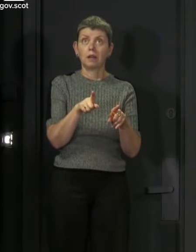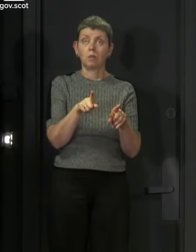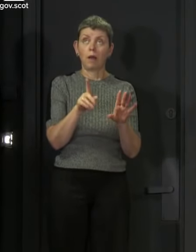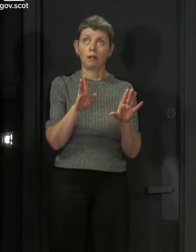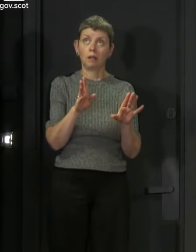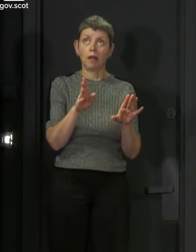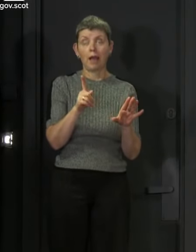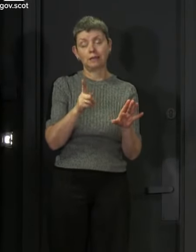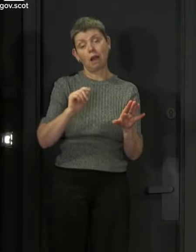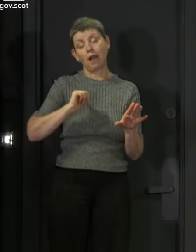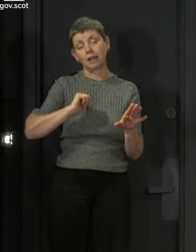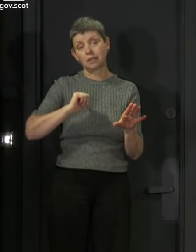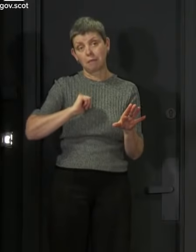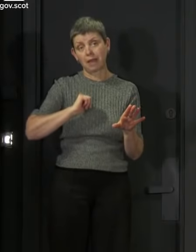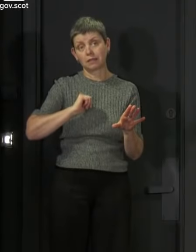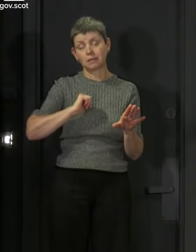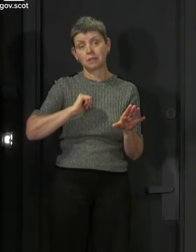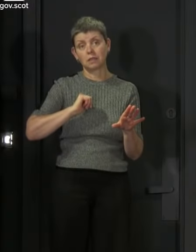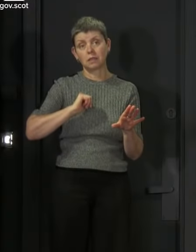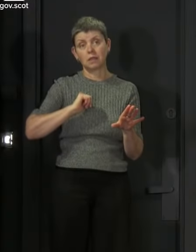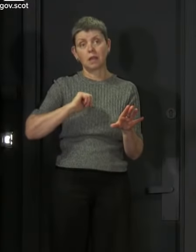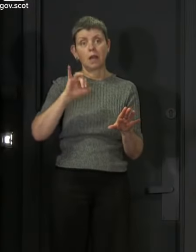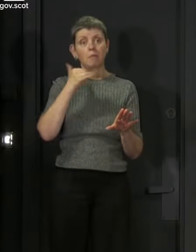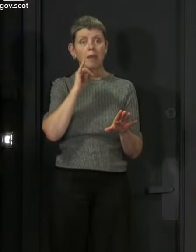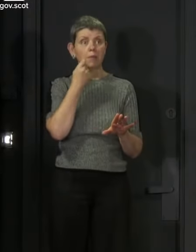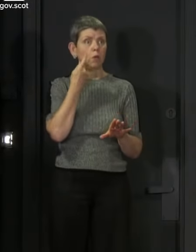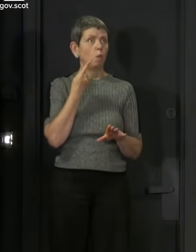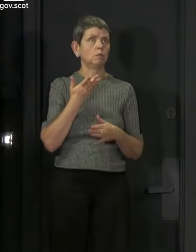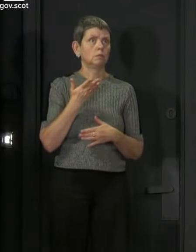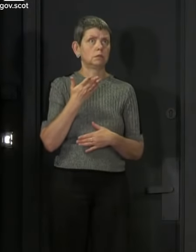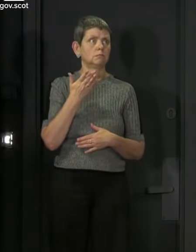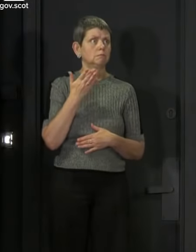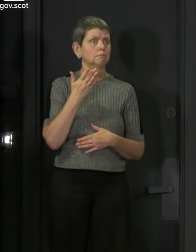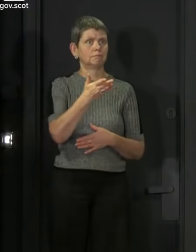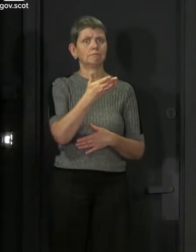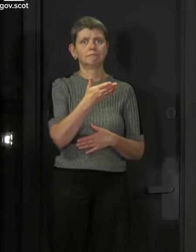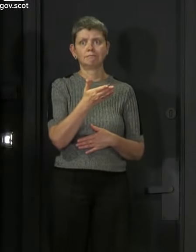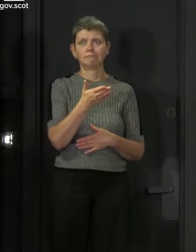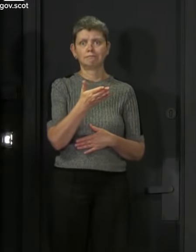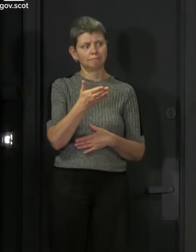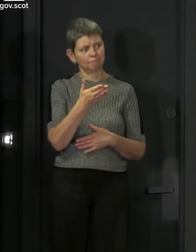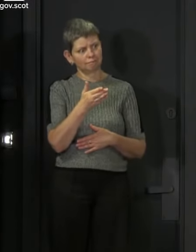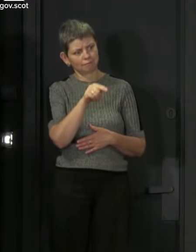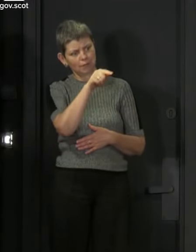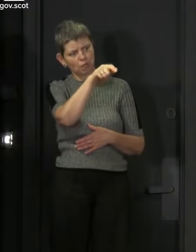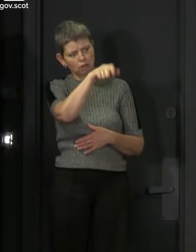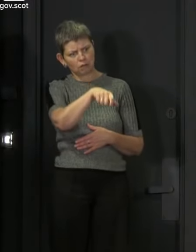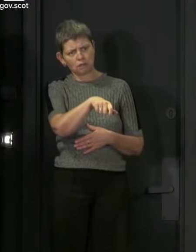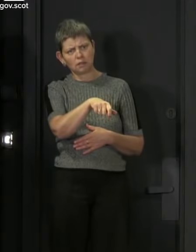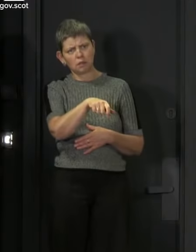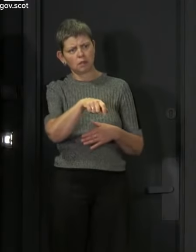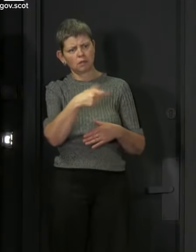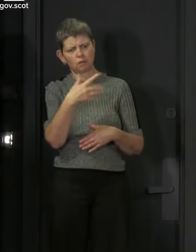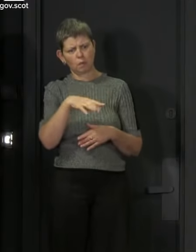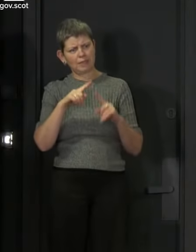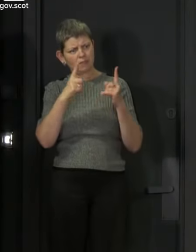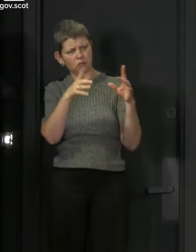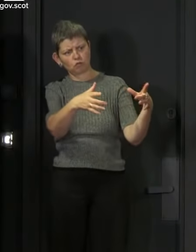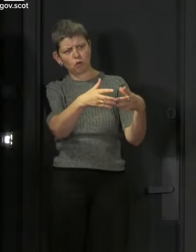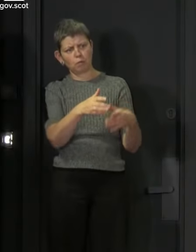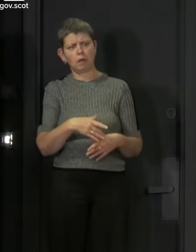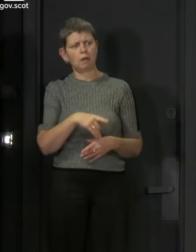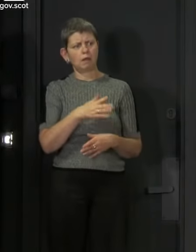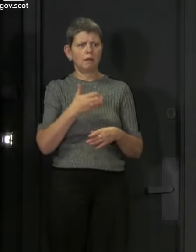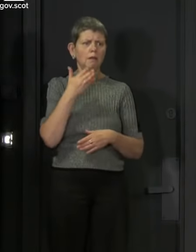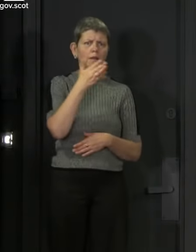not saying never, but you're probably not going to be up, you know, hugging somebody in another group that has nothing to do with yours. Think